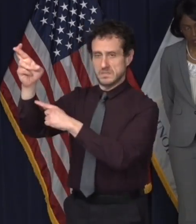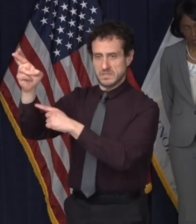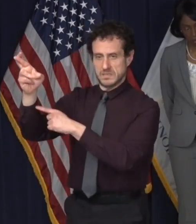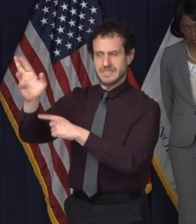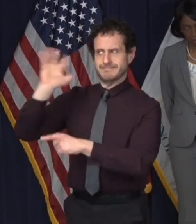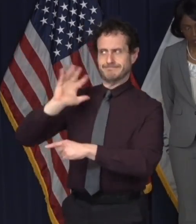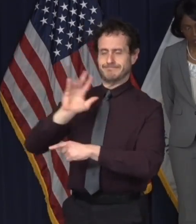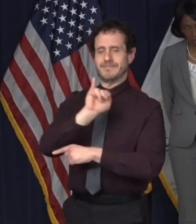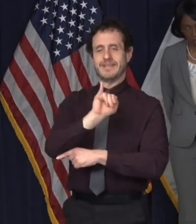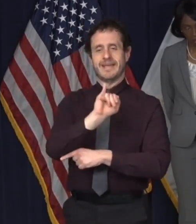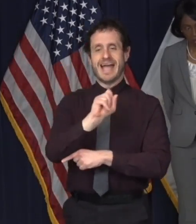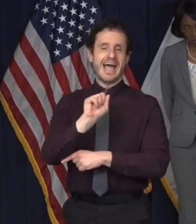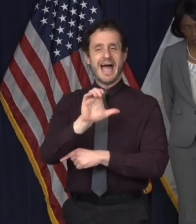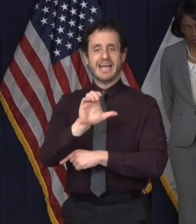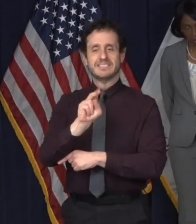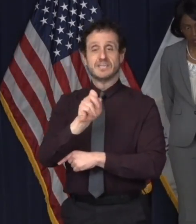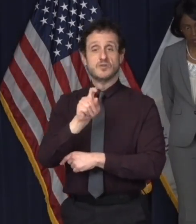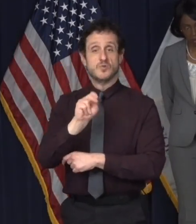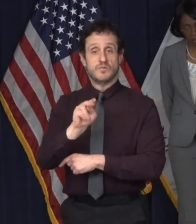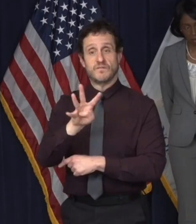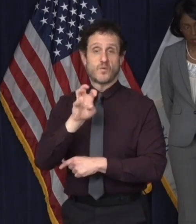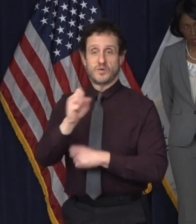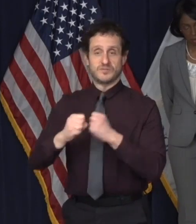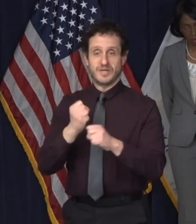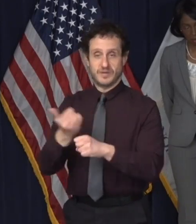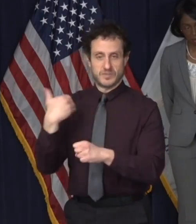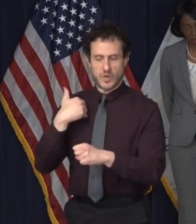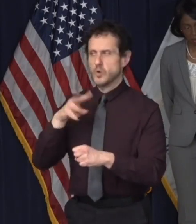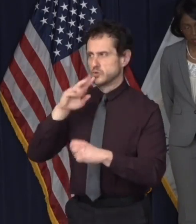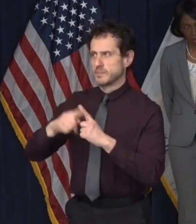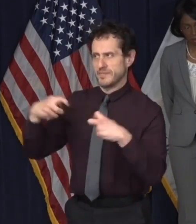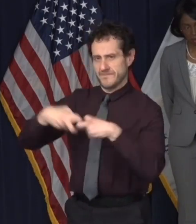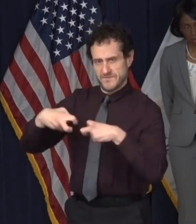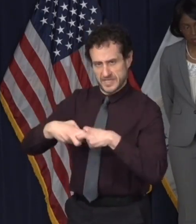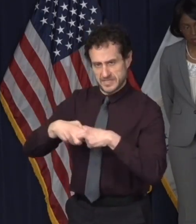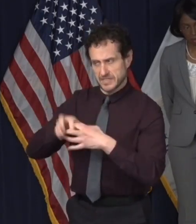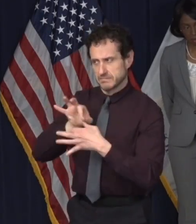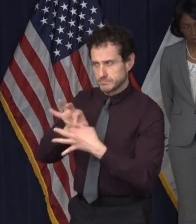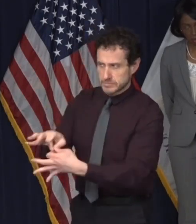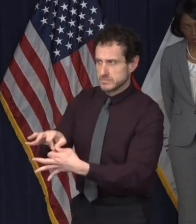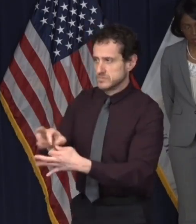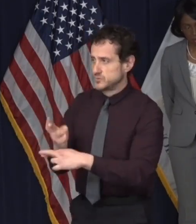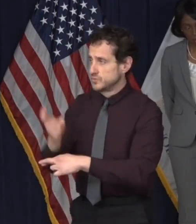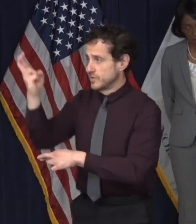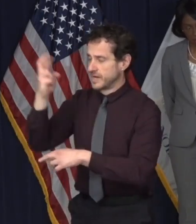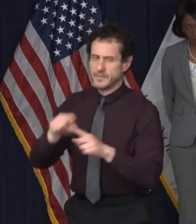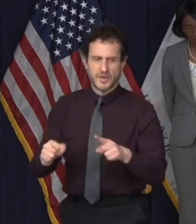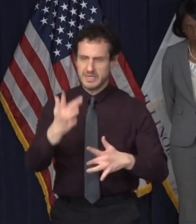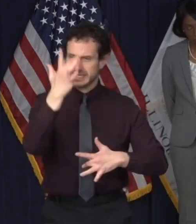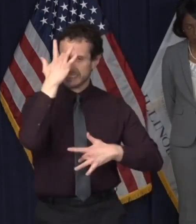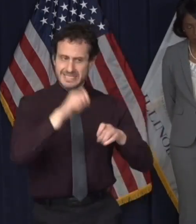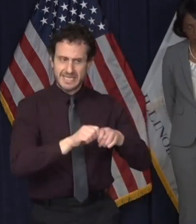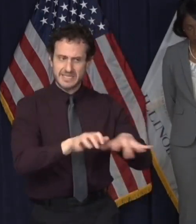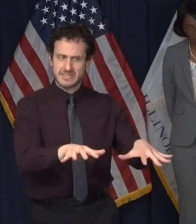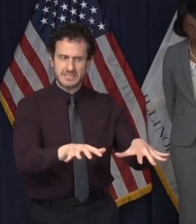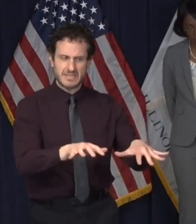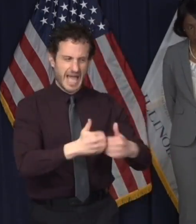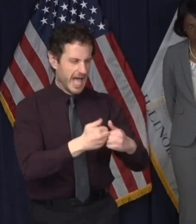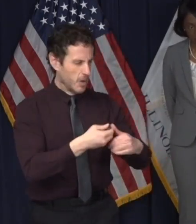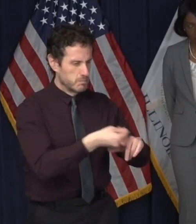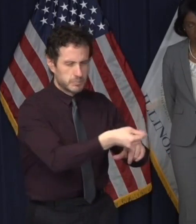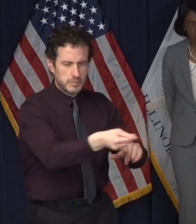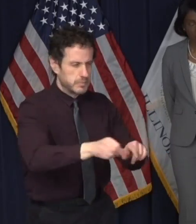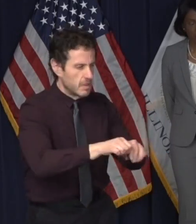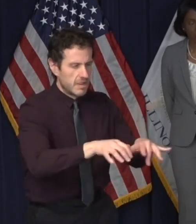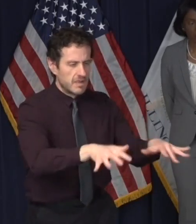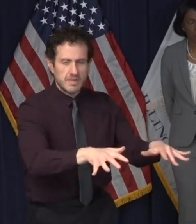Newton nearly 400 years ago. But the precise laws that govern the trajectory of an epidemic are still unknown and depend on